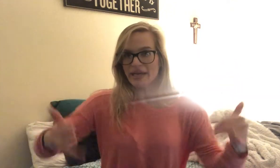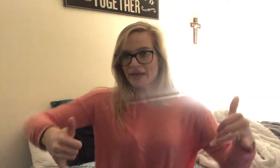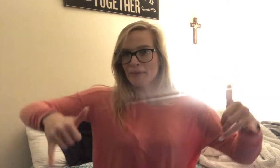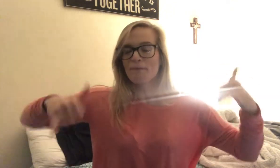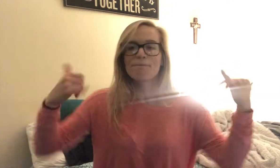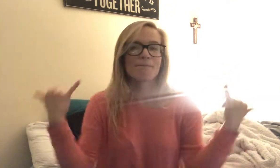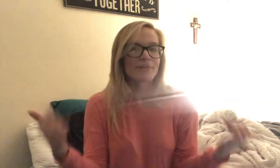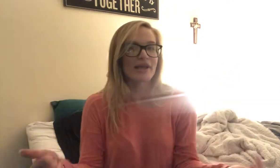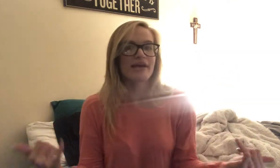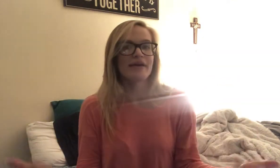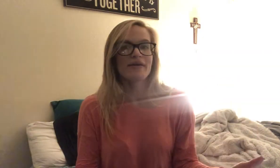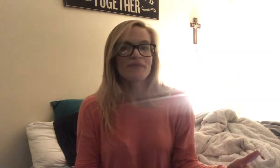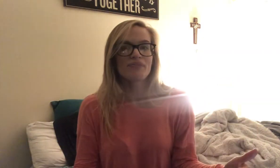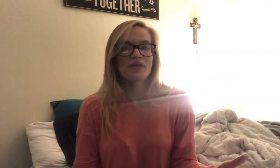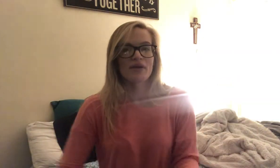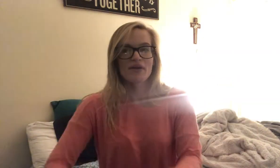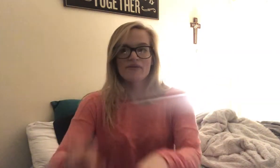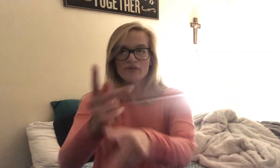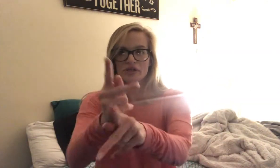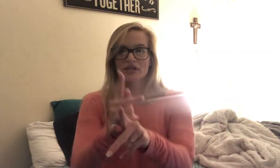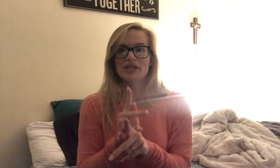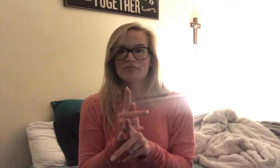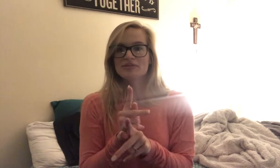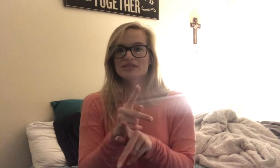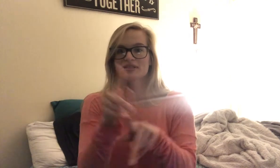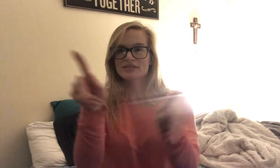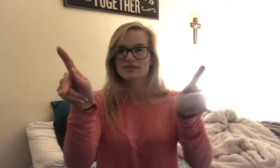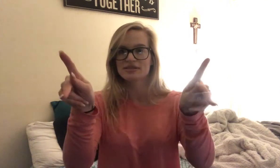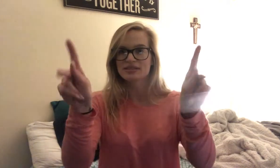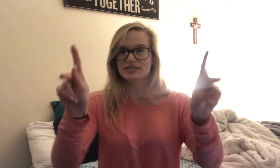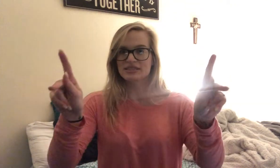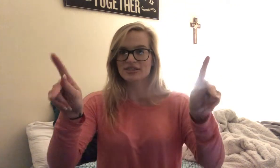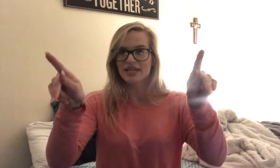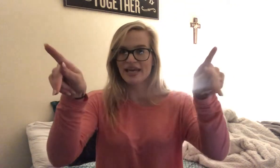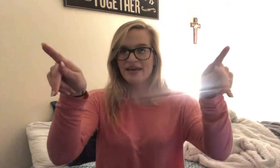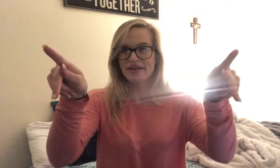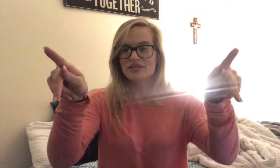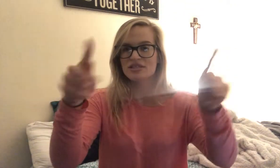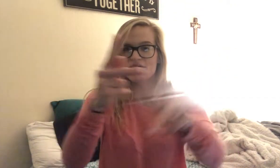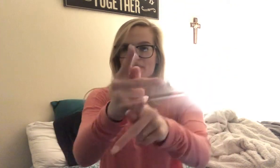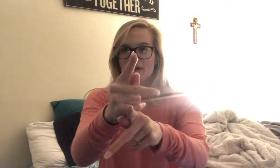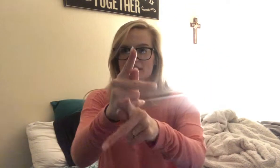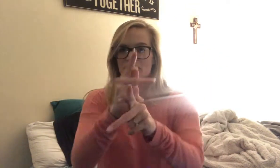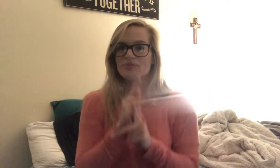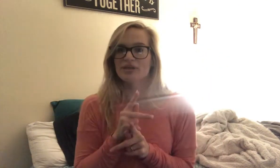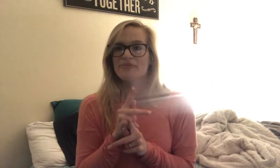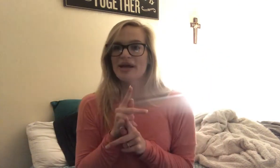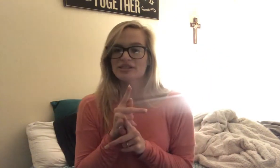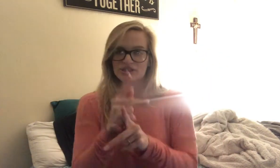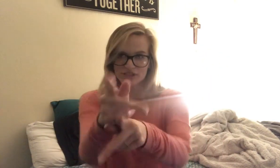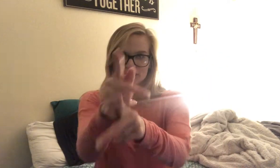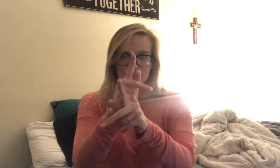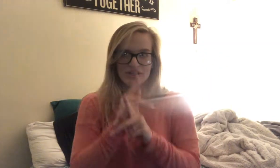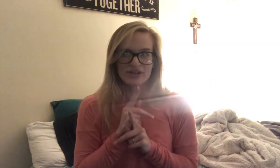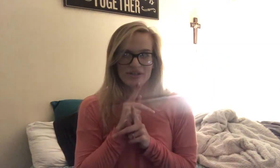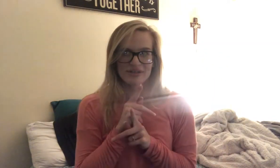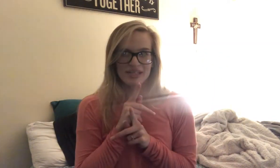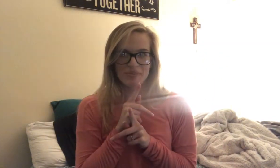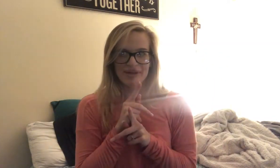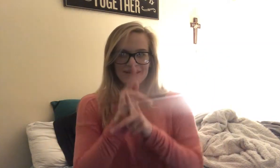it. Play. For keeps. This is your K handshape. And just bring it back to you. Because you're keeping it.